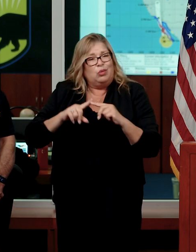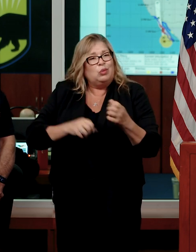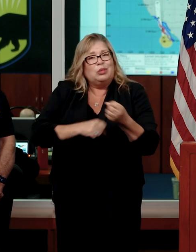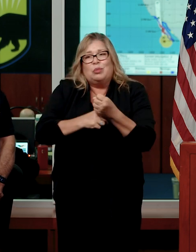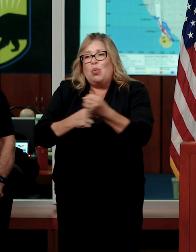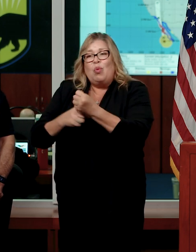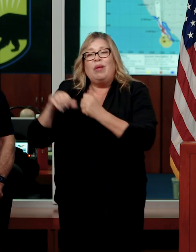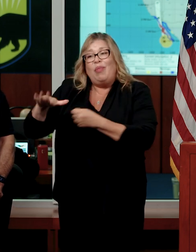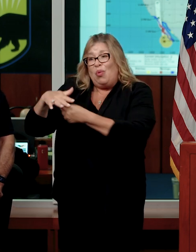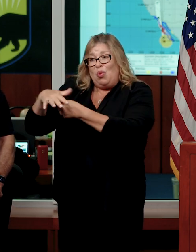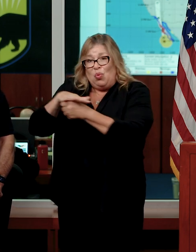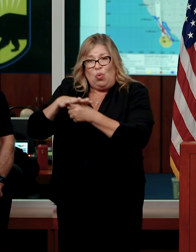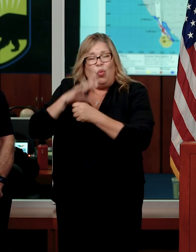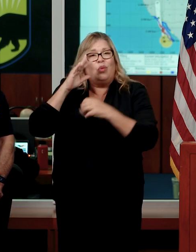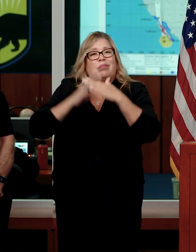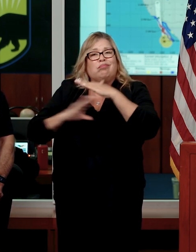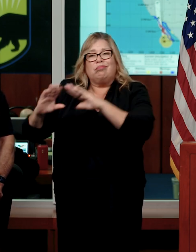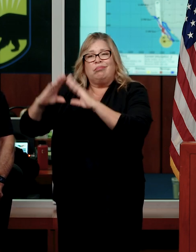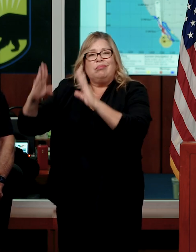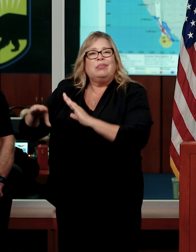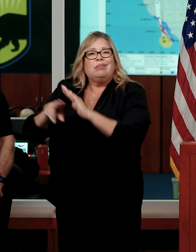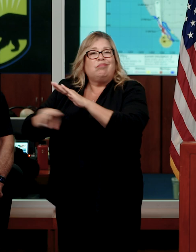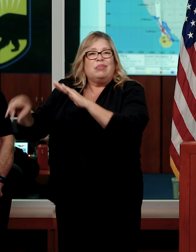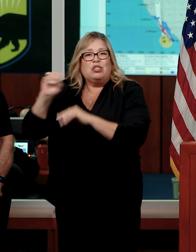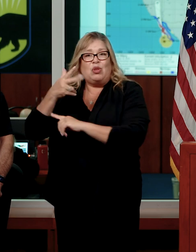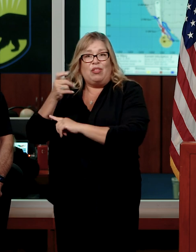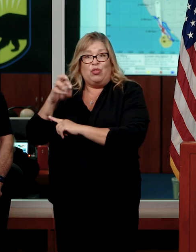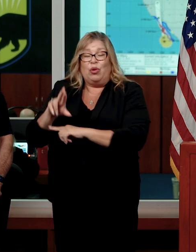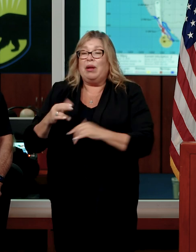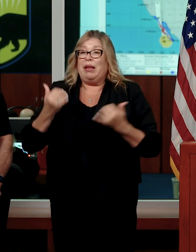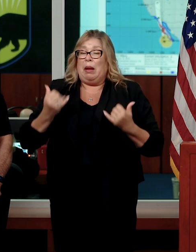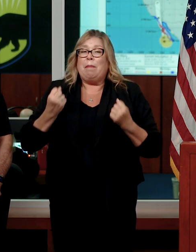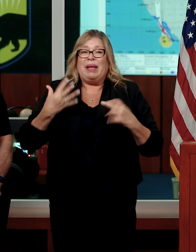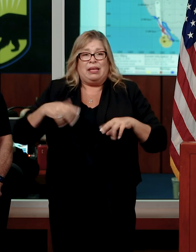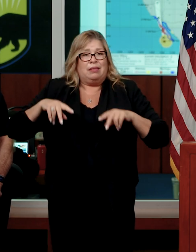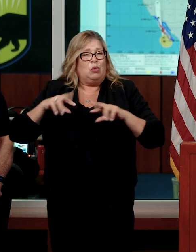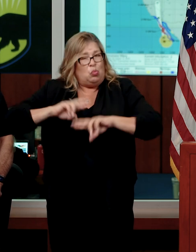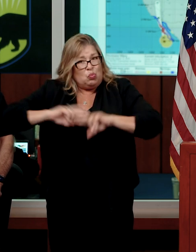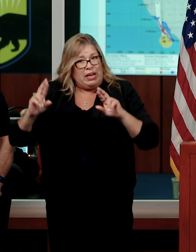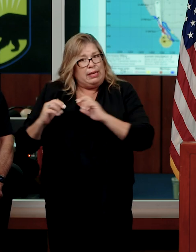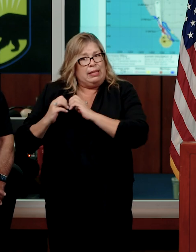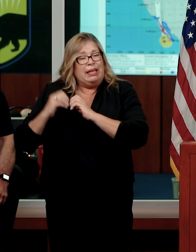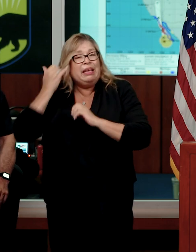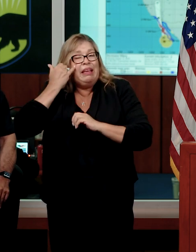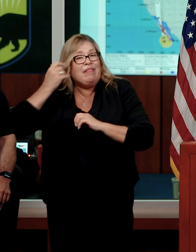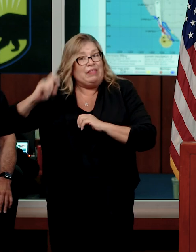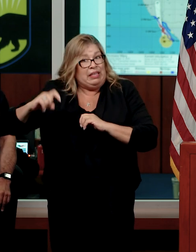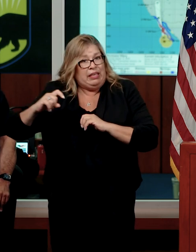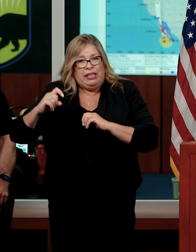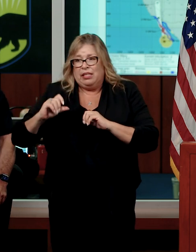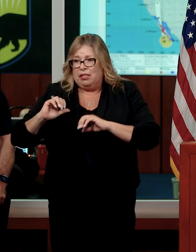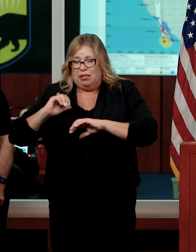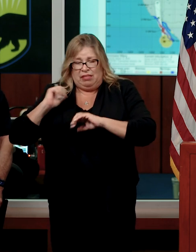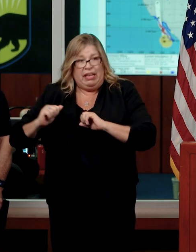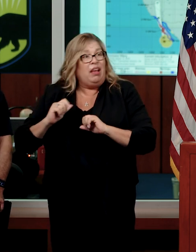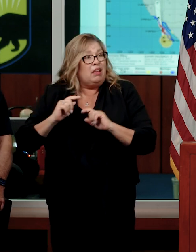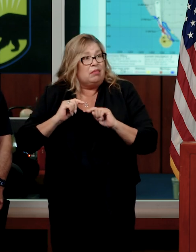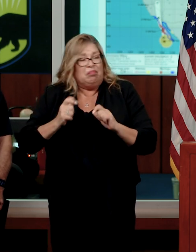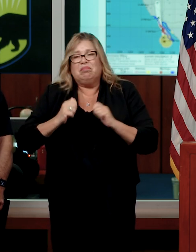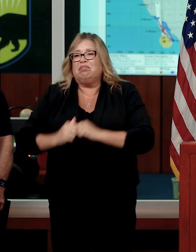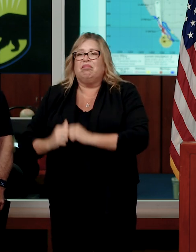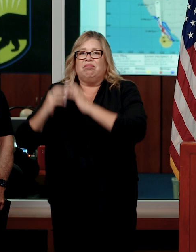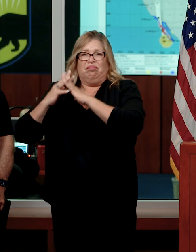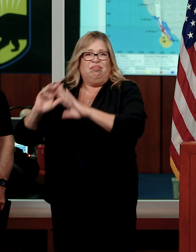sheltering operations as needed. Many shelters are currently on standby and with prepositioned assets to quickly stand up